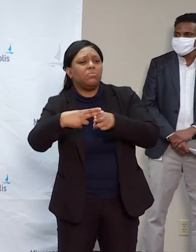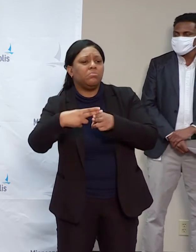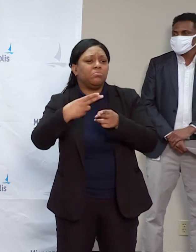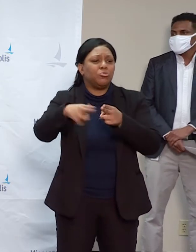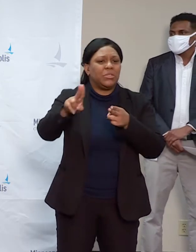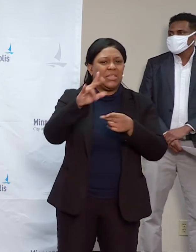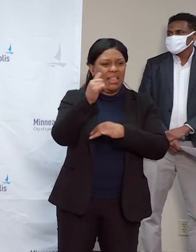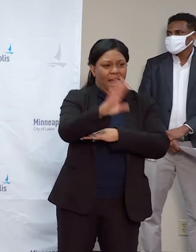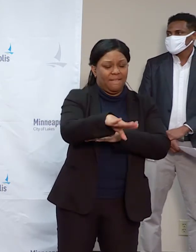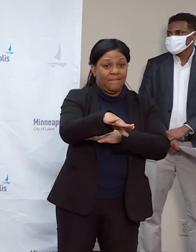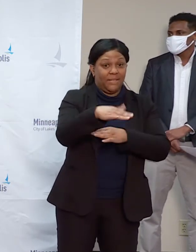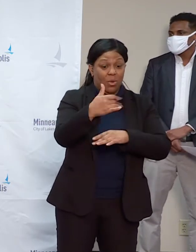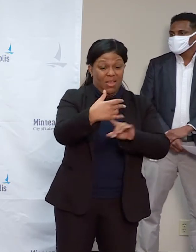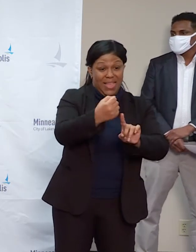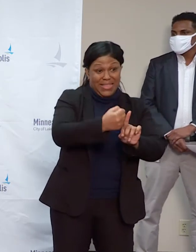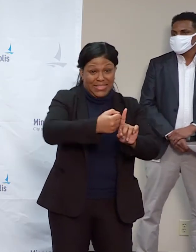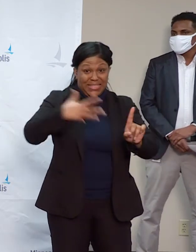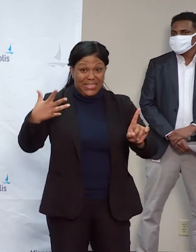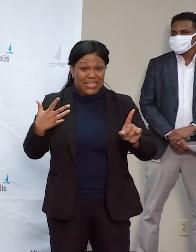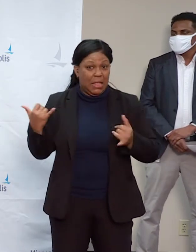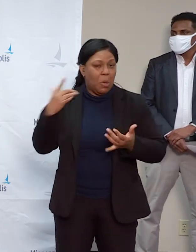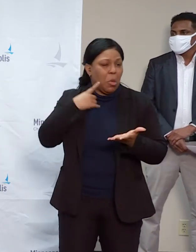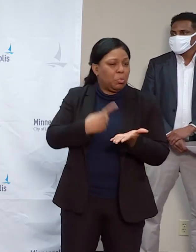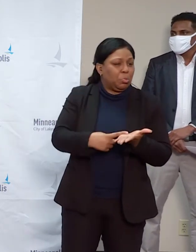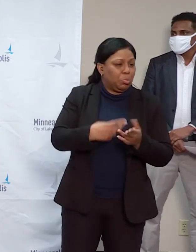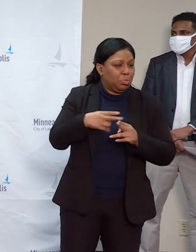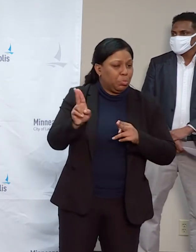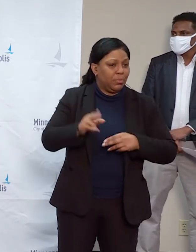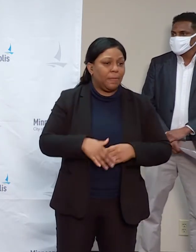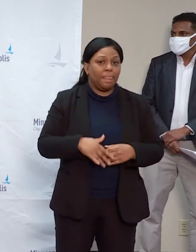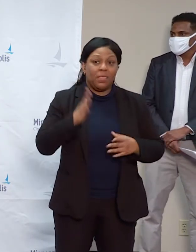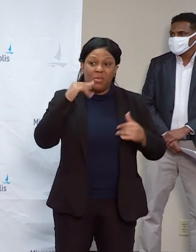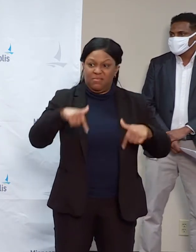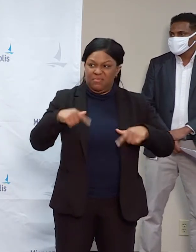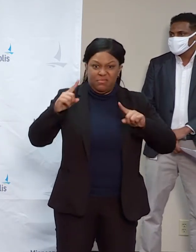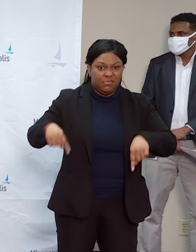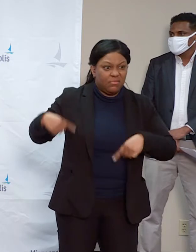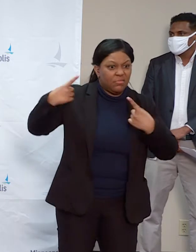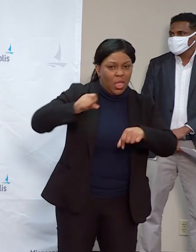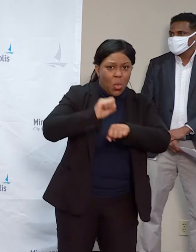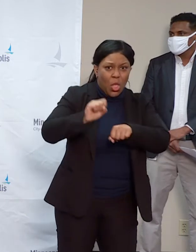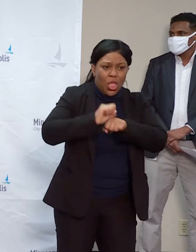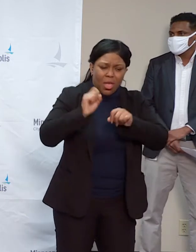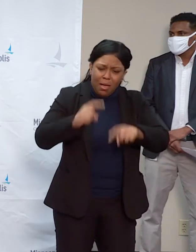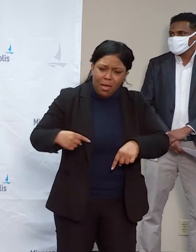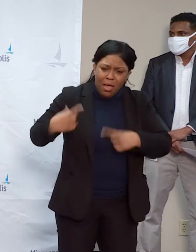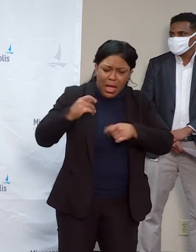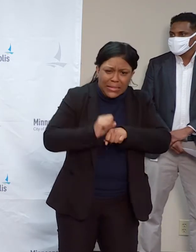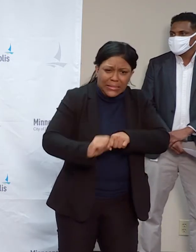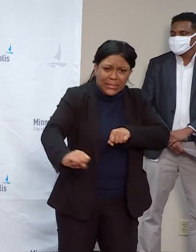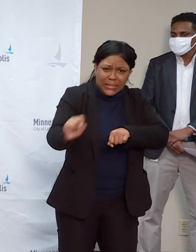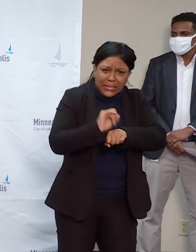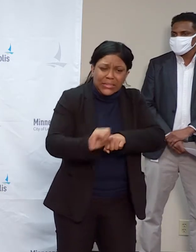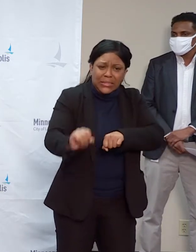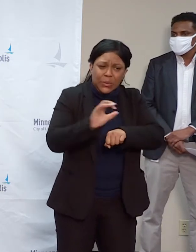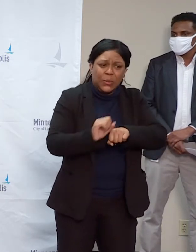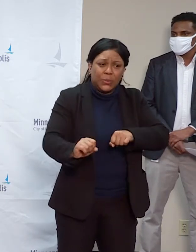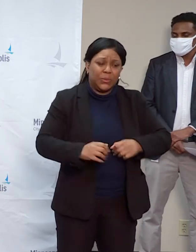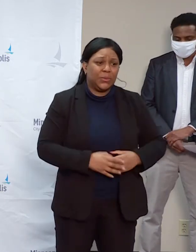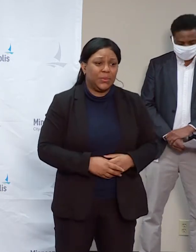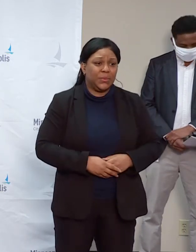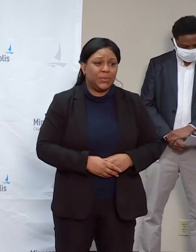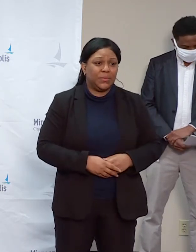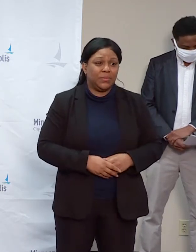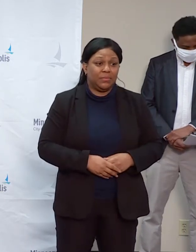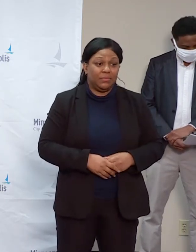substantial. I think I speak for everyone that is standing here with me when I say that that safety is a top priority